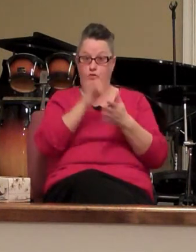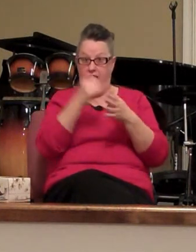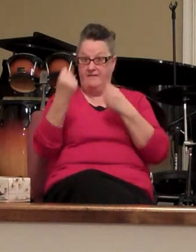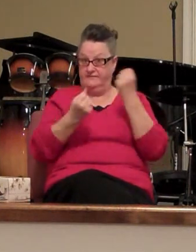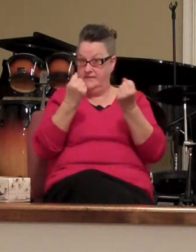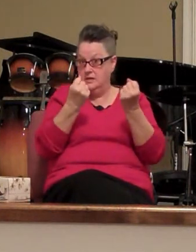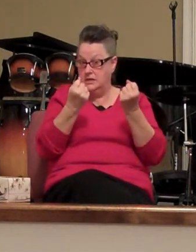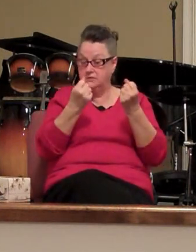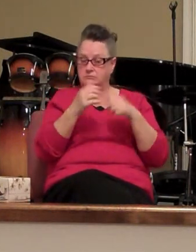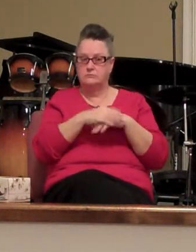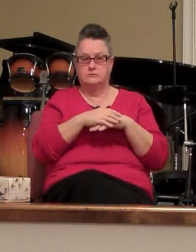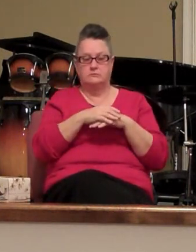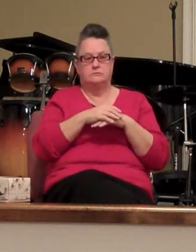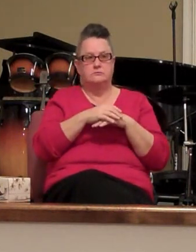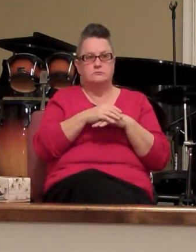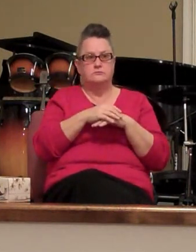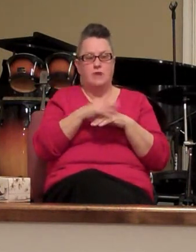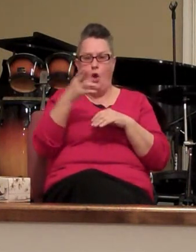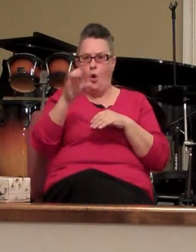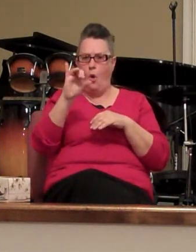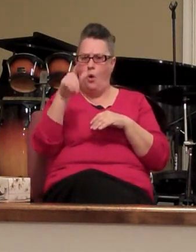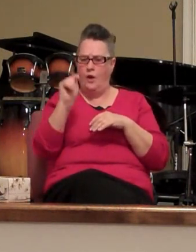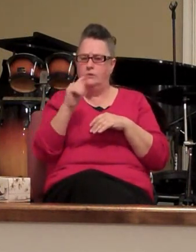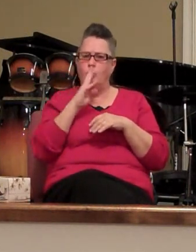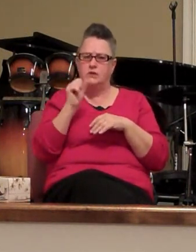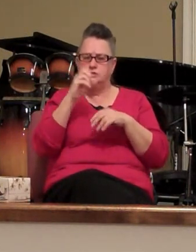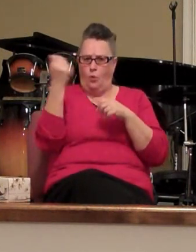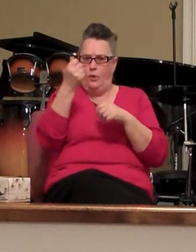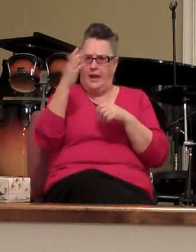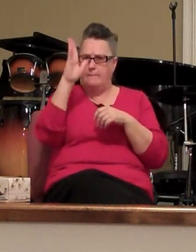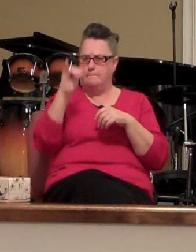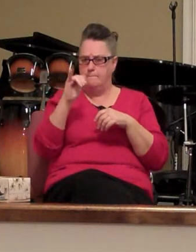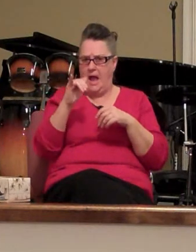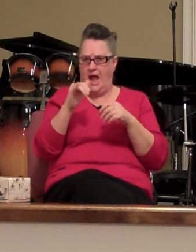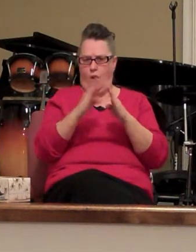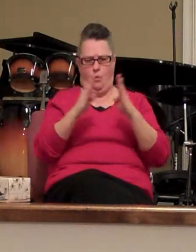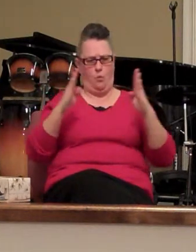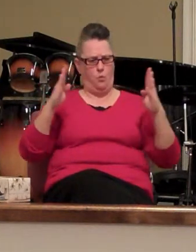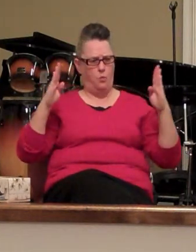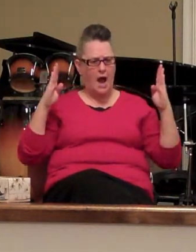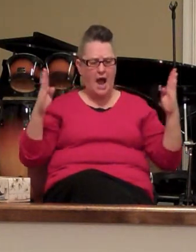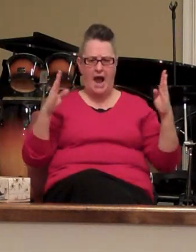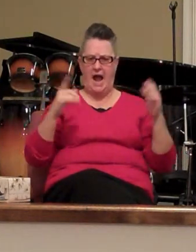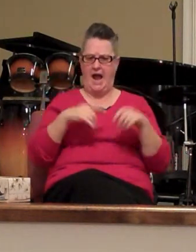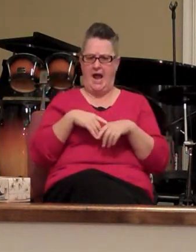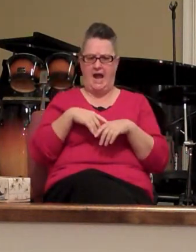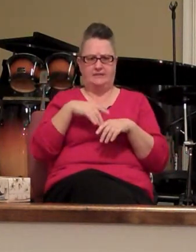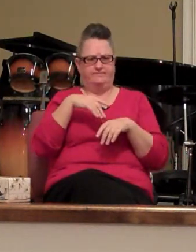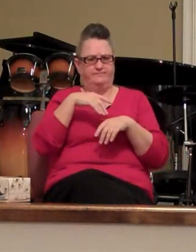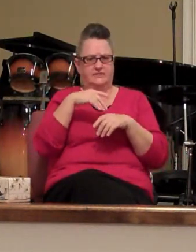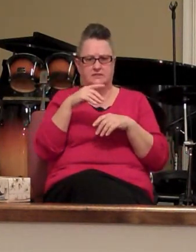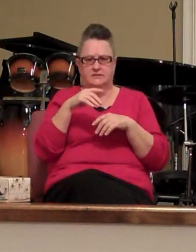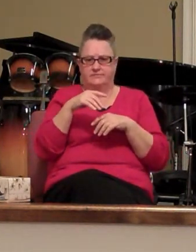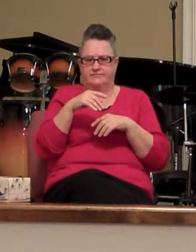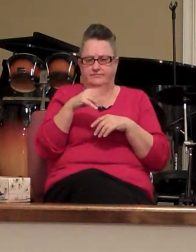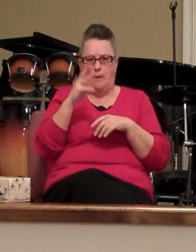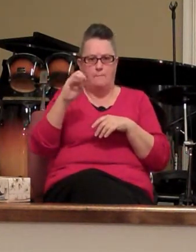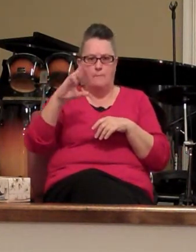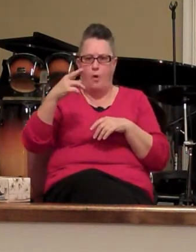Oscar De La Hoya he was winning by a wide wide stretch he had a massive margin on Felix